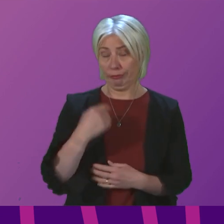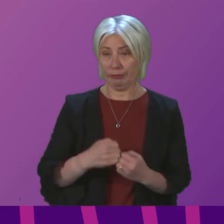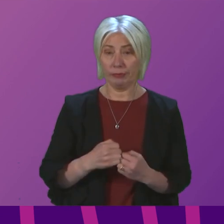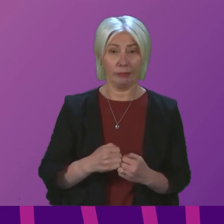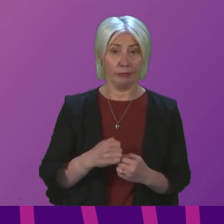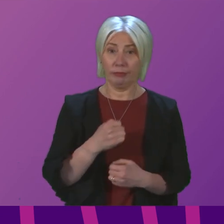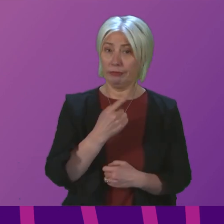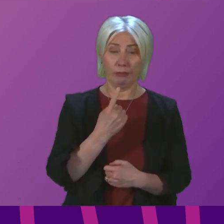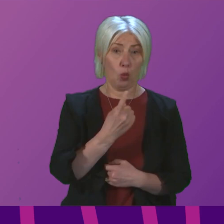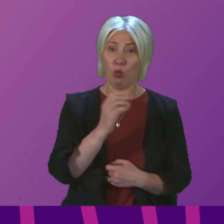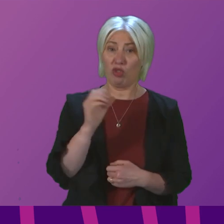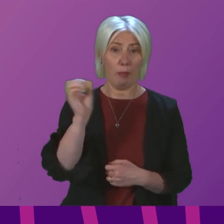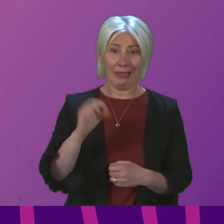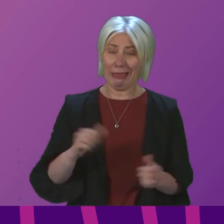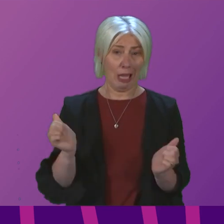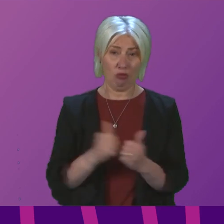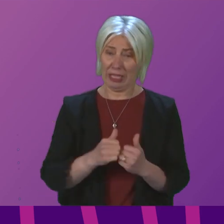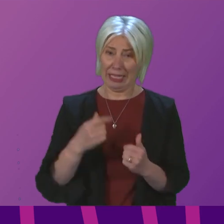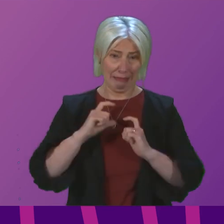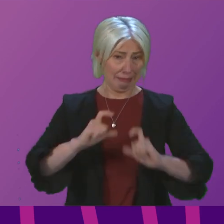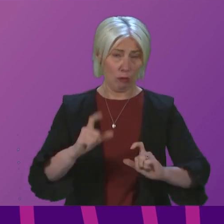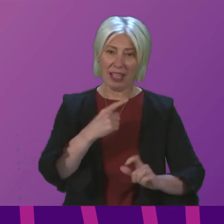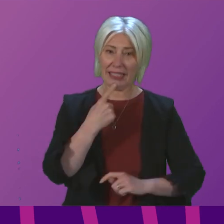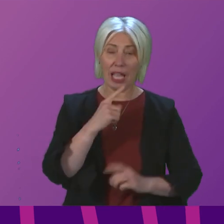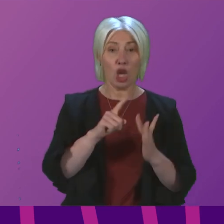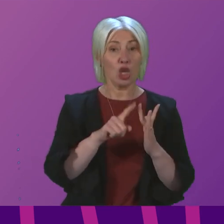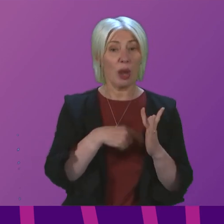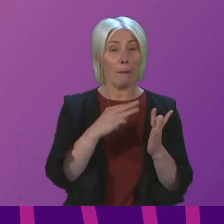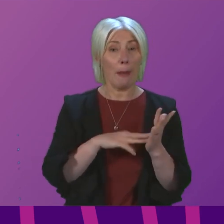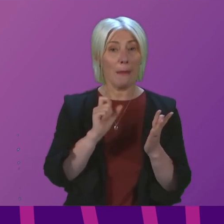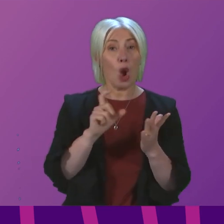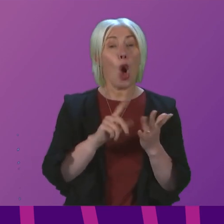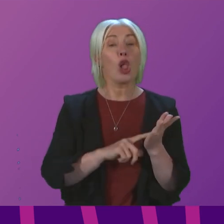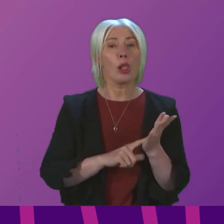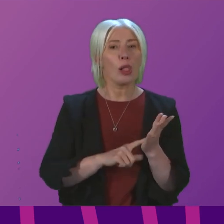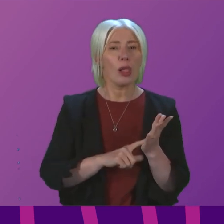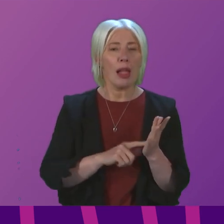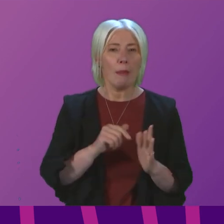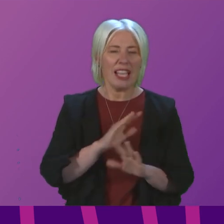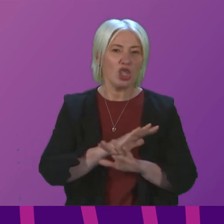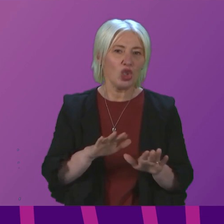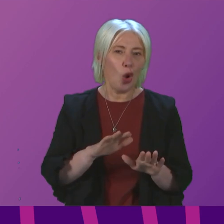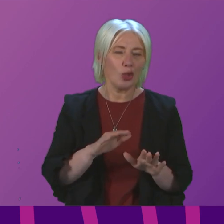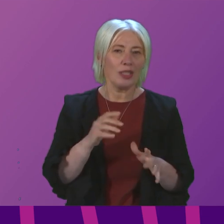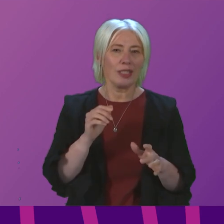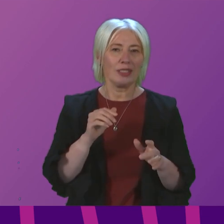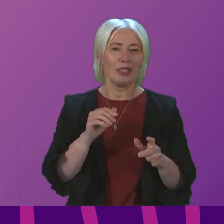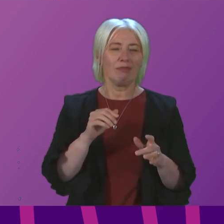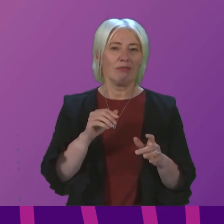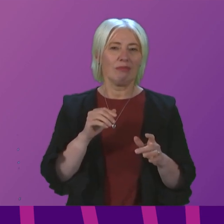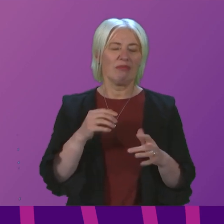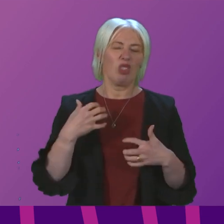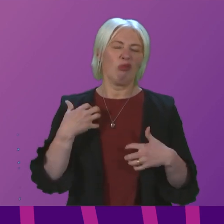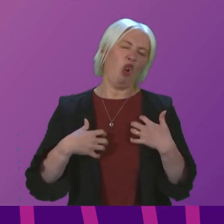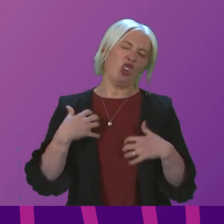100%. Jim McCall's many things, but he's not a disinterested objective observer